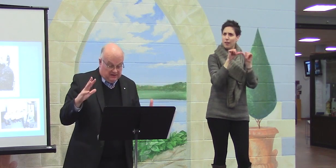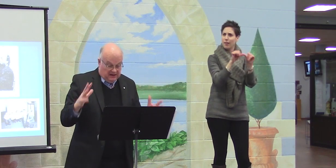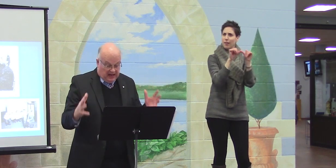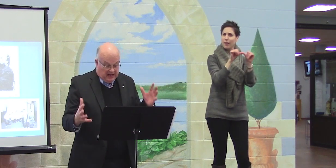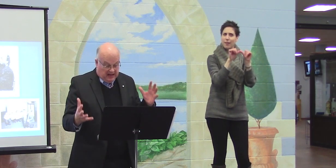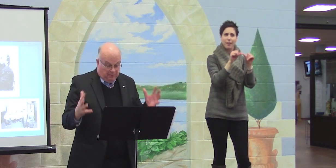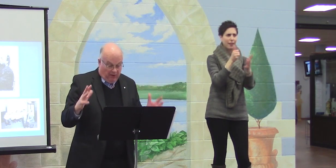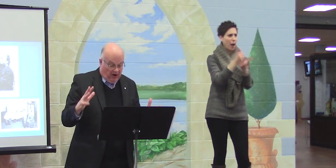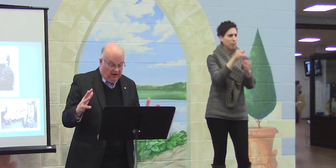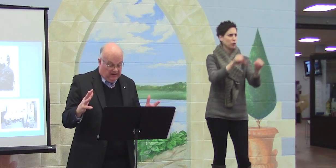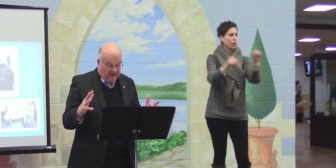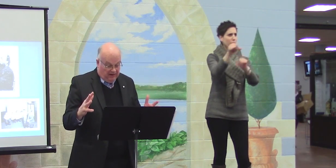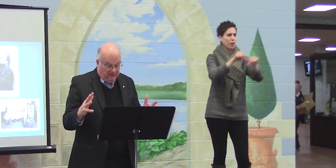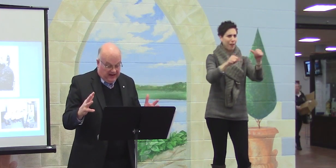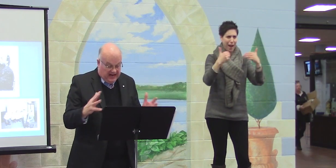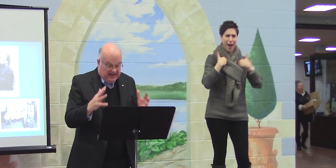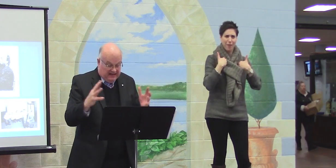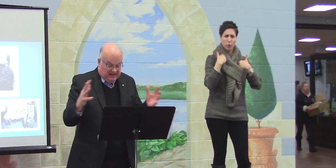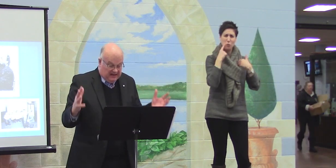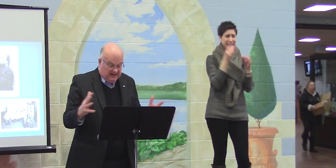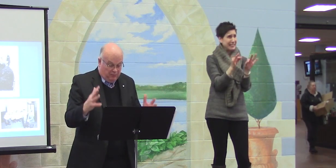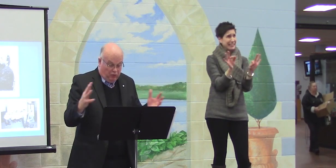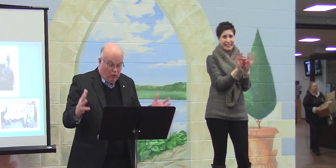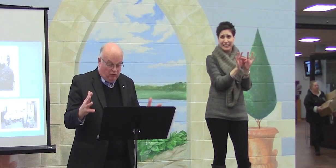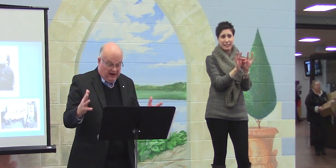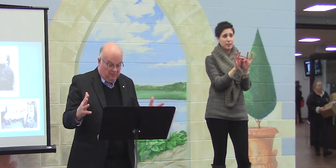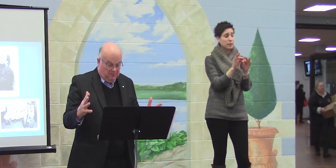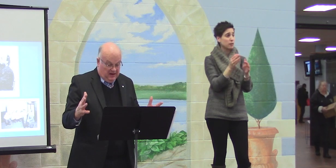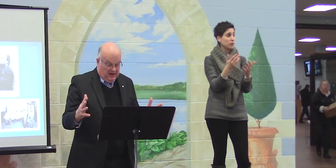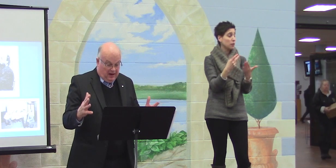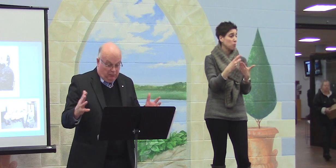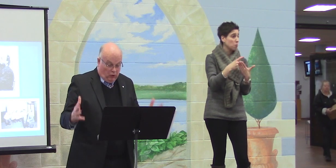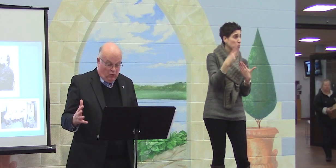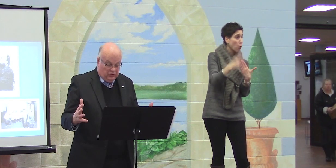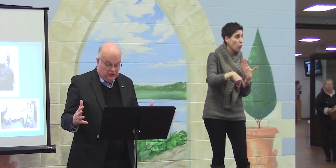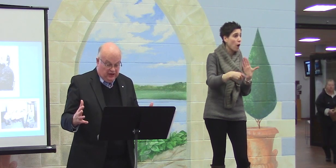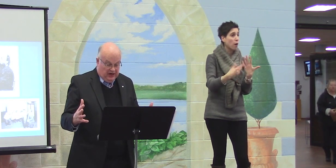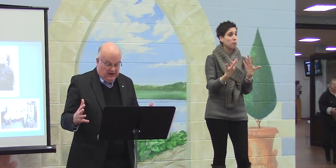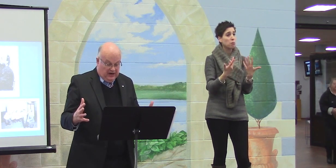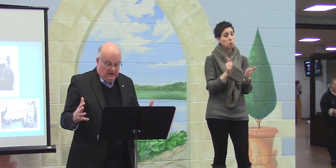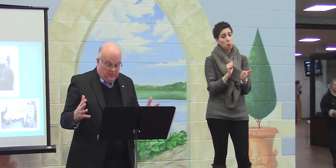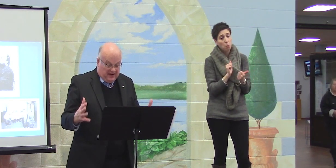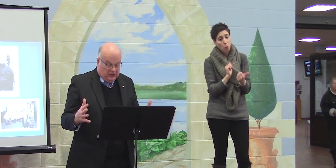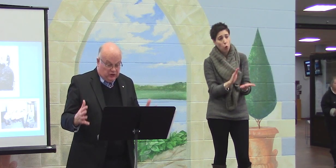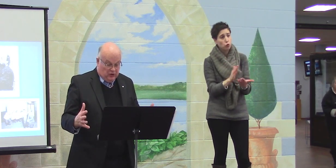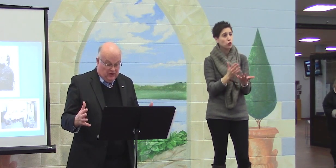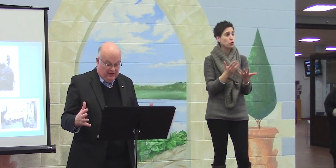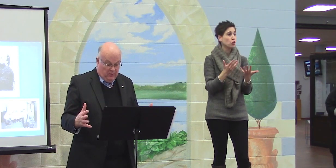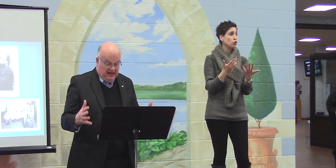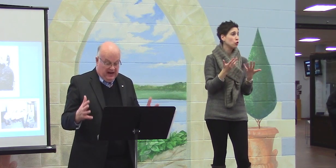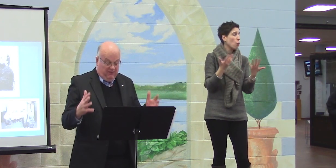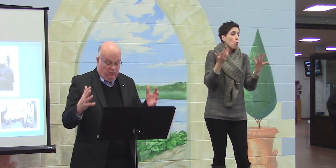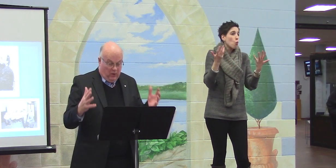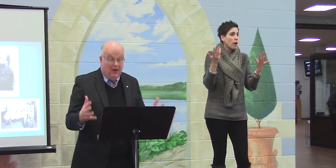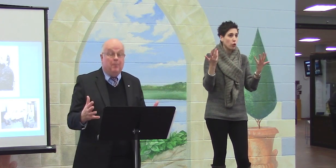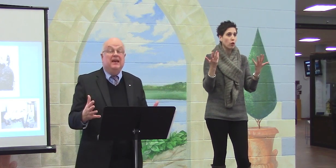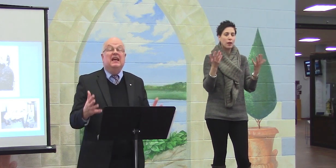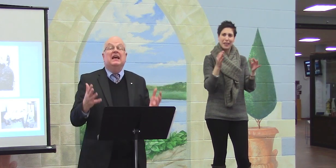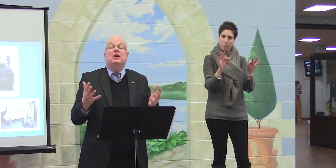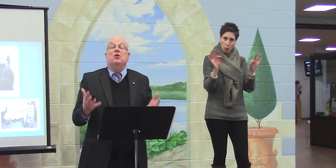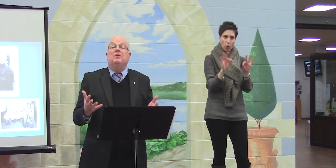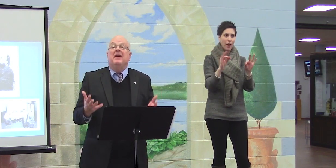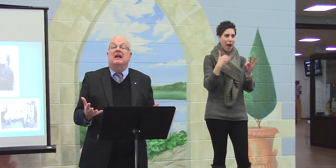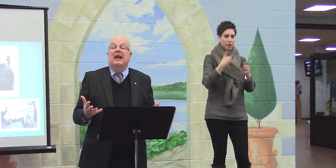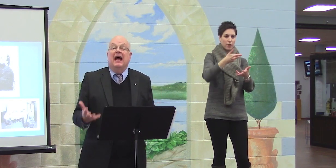part of any program approach to make sure that we have well